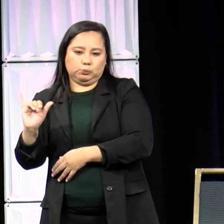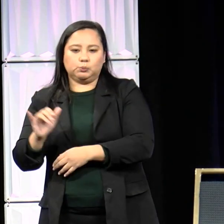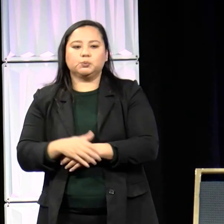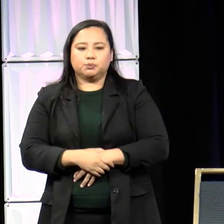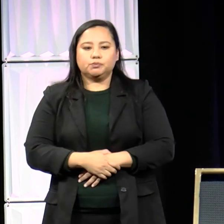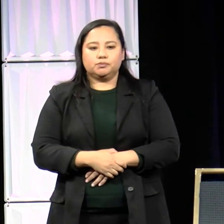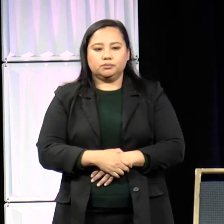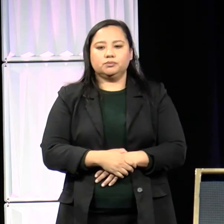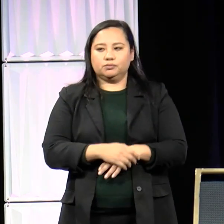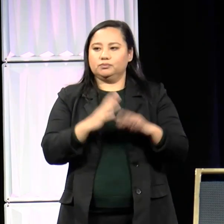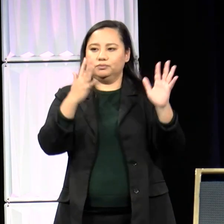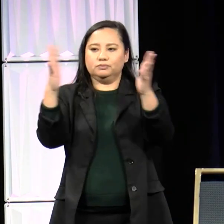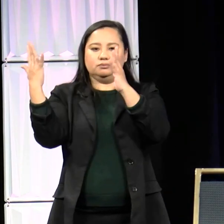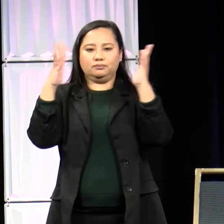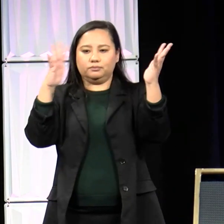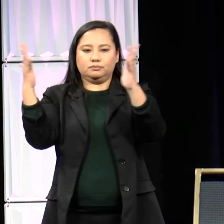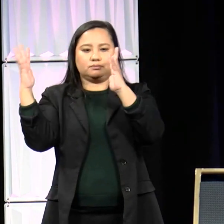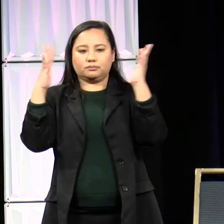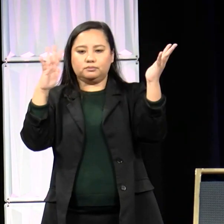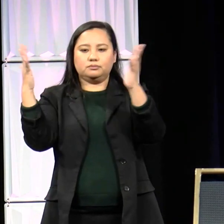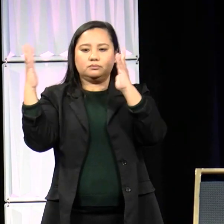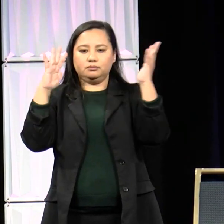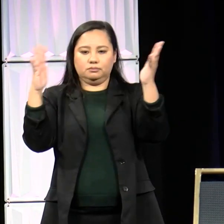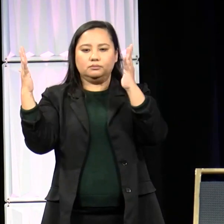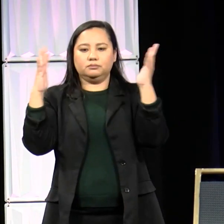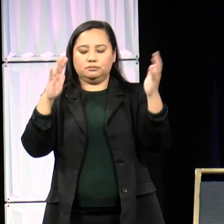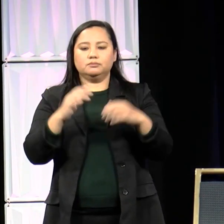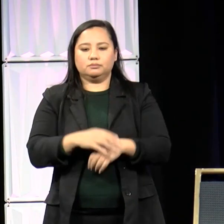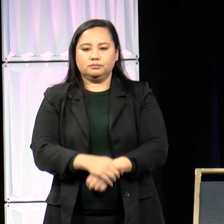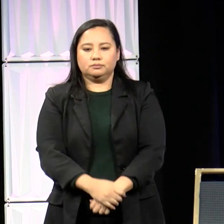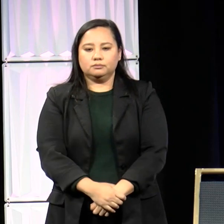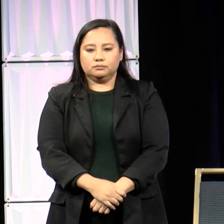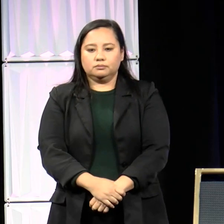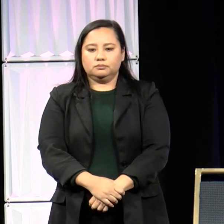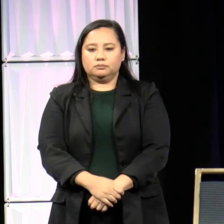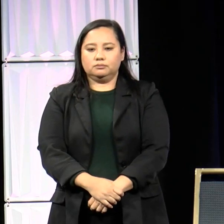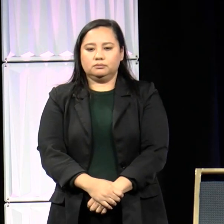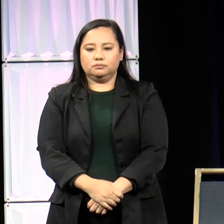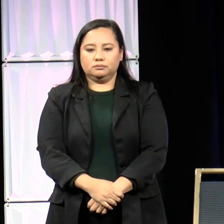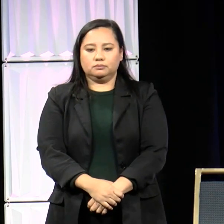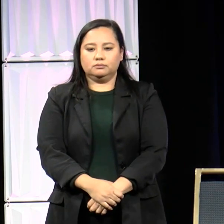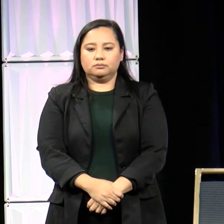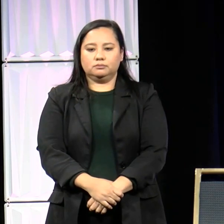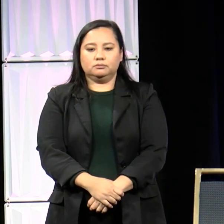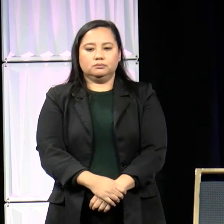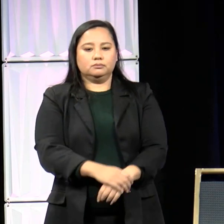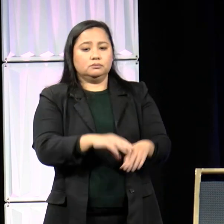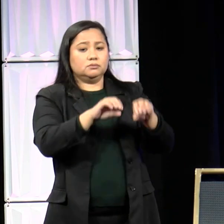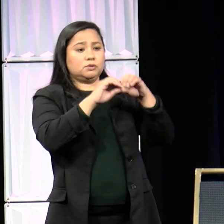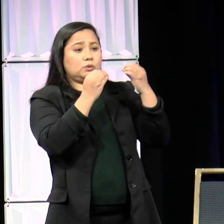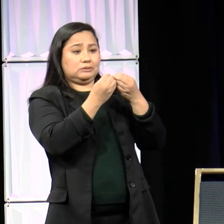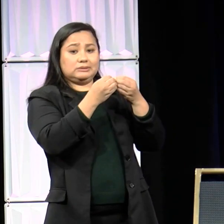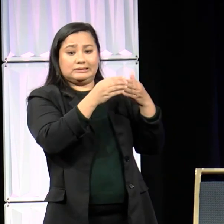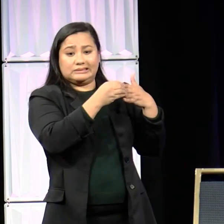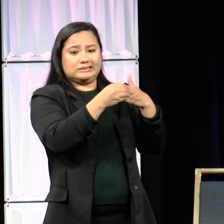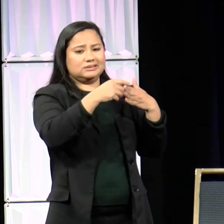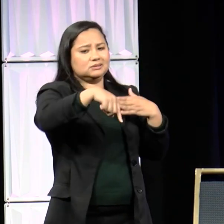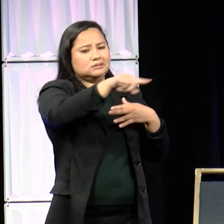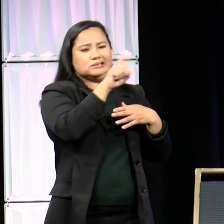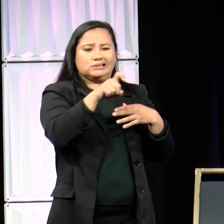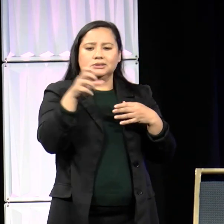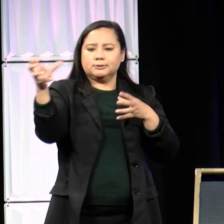I firmly believe that org leaders should hire young people, especially BIPOC youth,